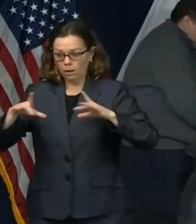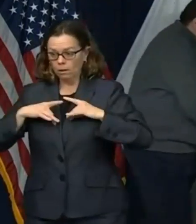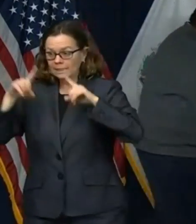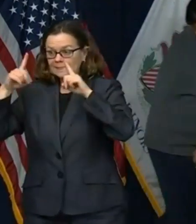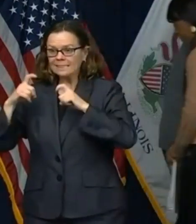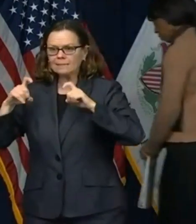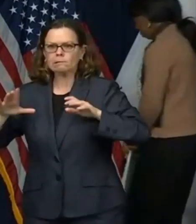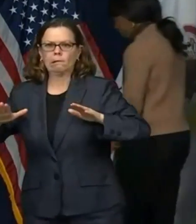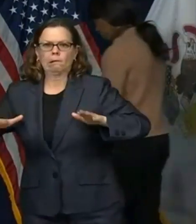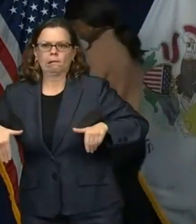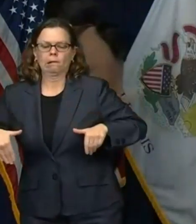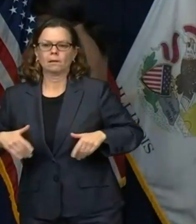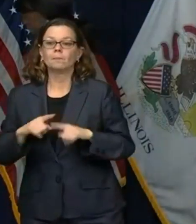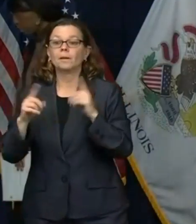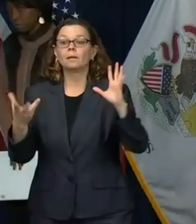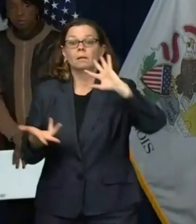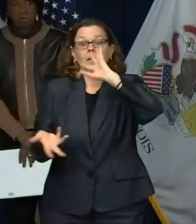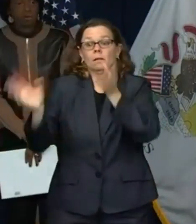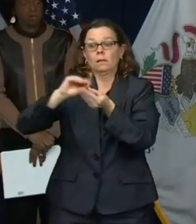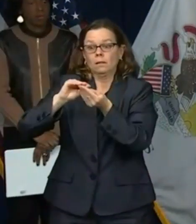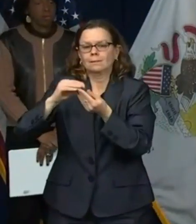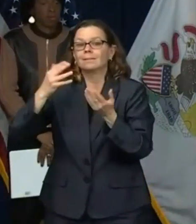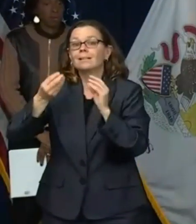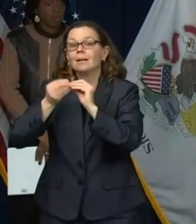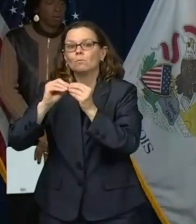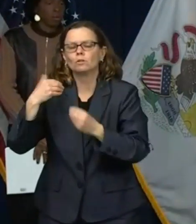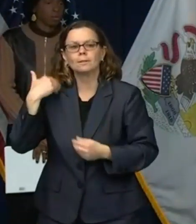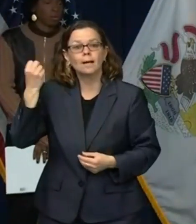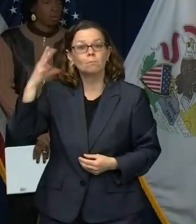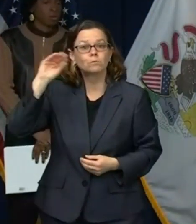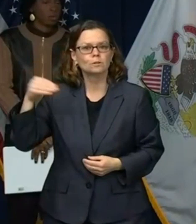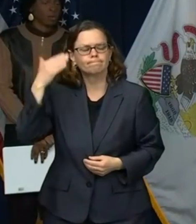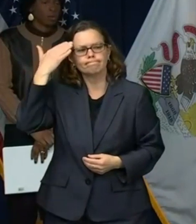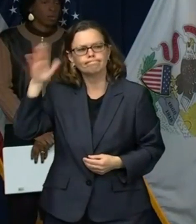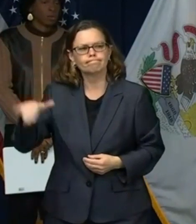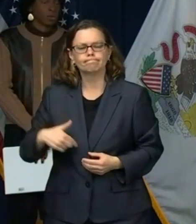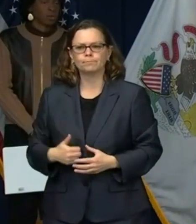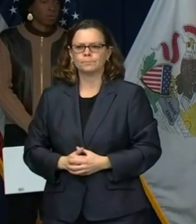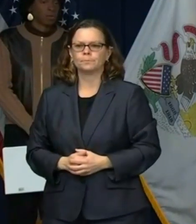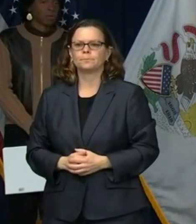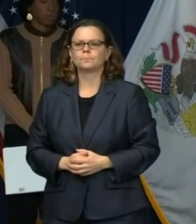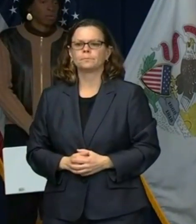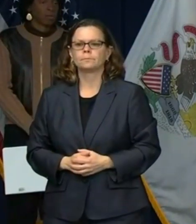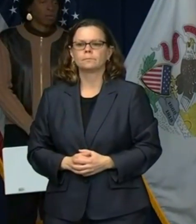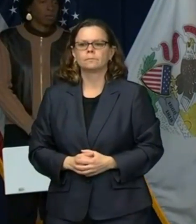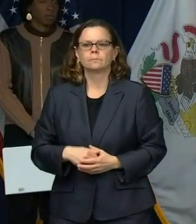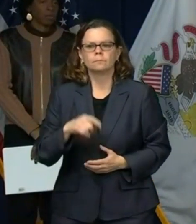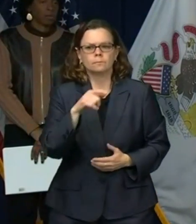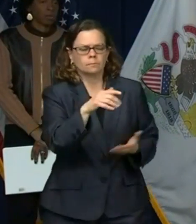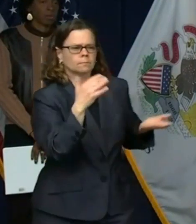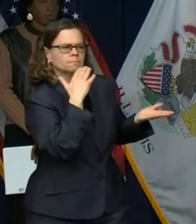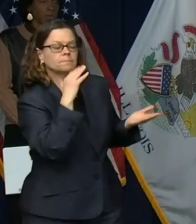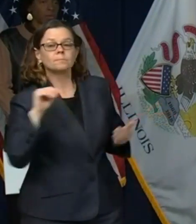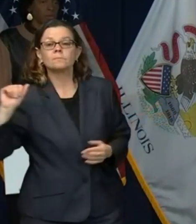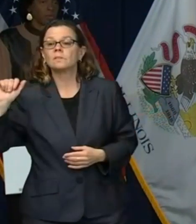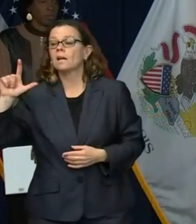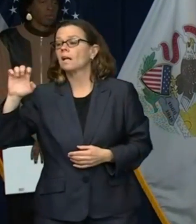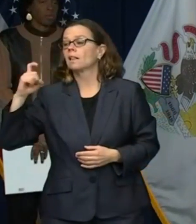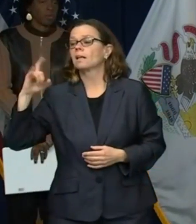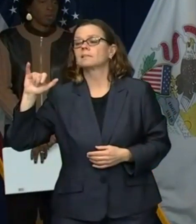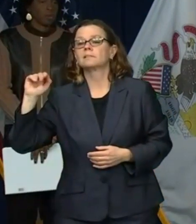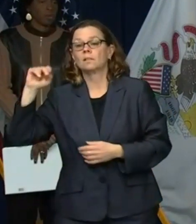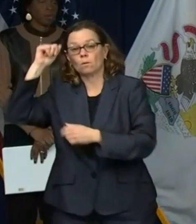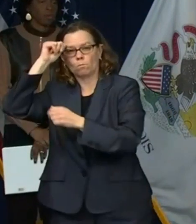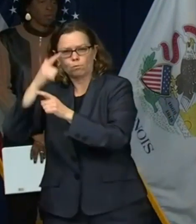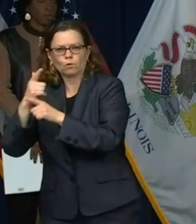A patient at Alexian Brothers Medical Center, I believe it's Hoffman Estates. We were told that he was part of a new trial of